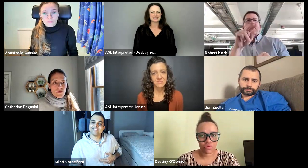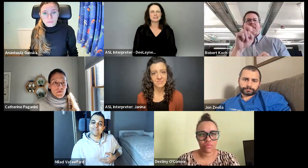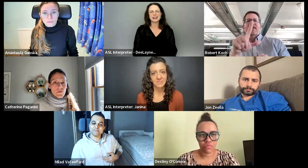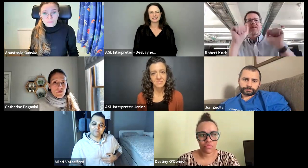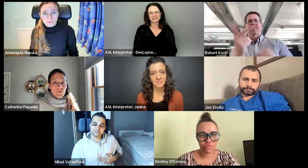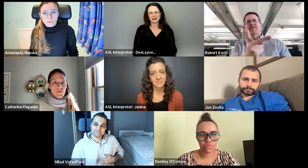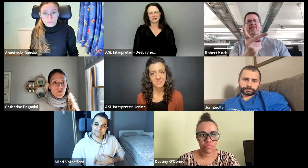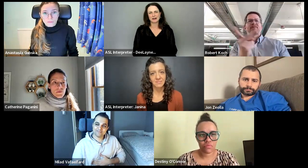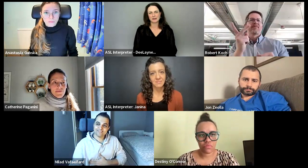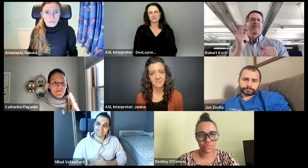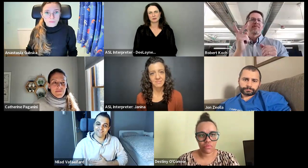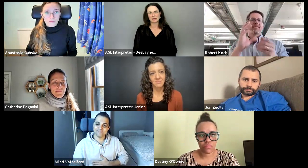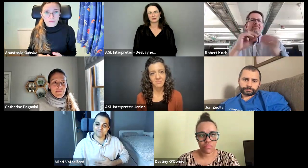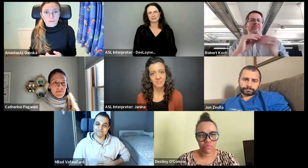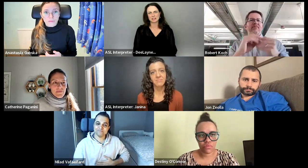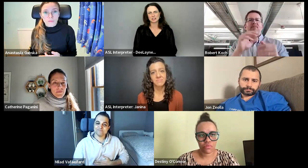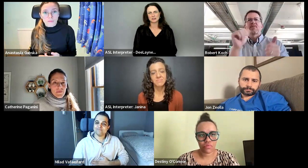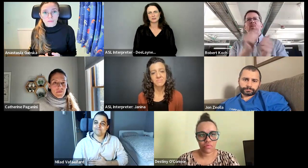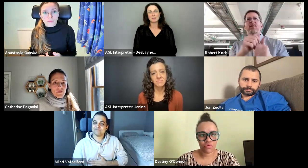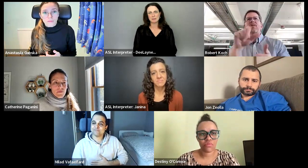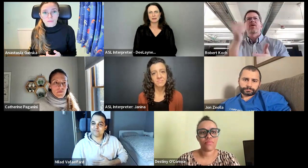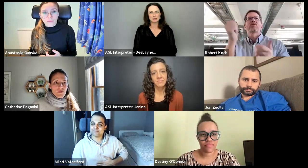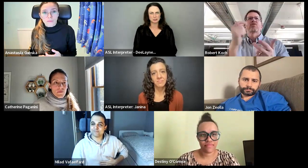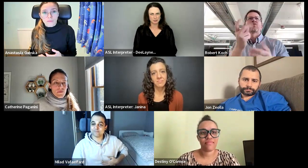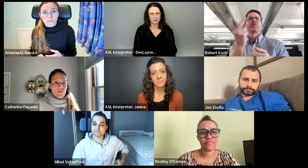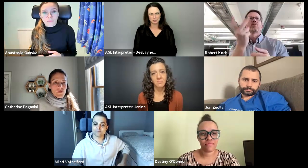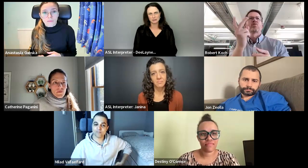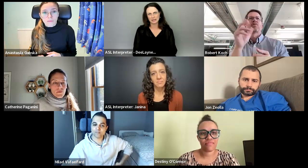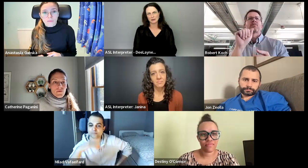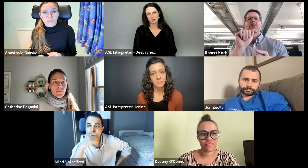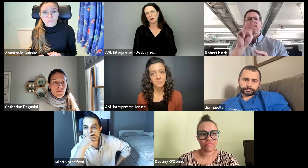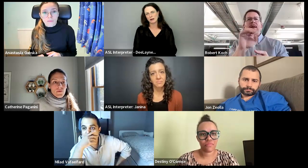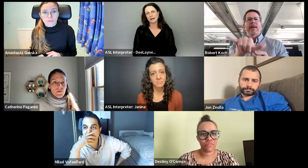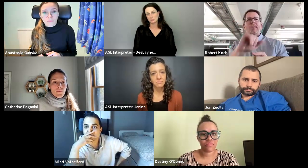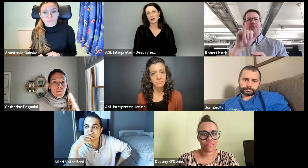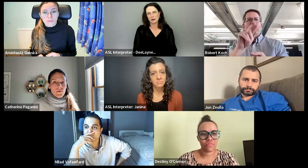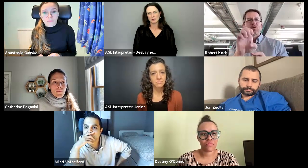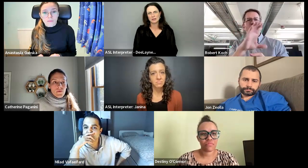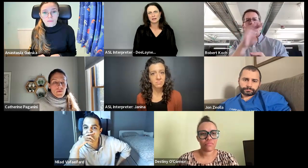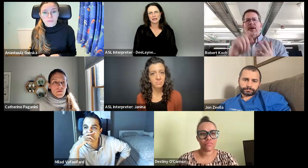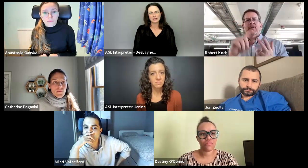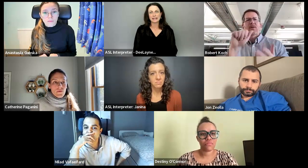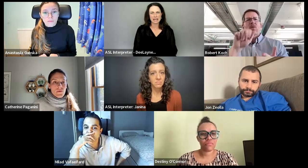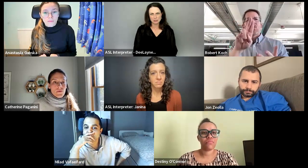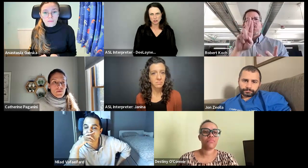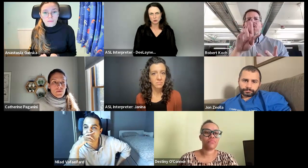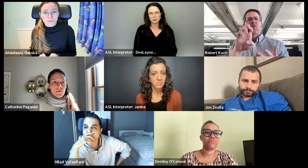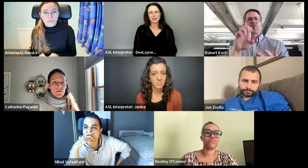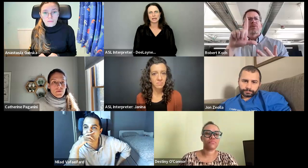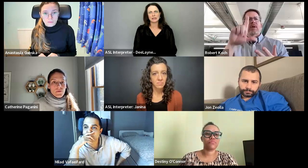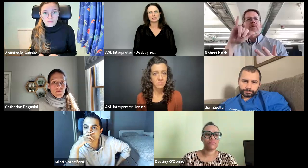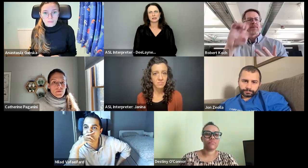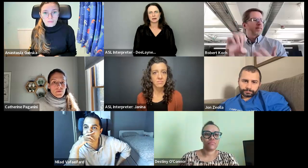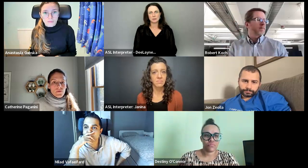and getting a slot in there, um, for a panel discussion that they might be able to contribute to as a well as well. And like Amy June